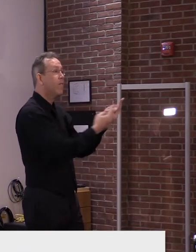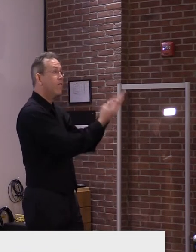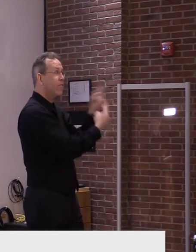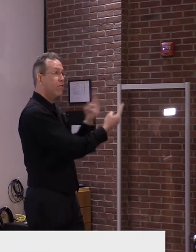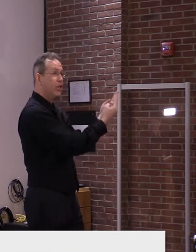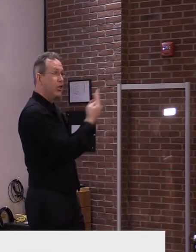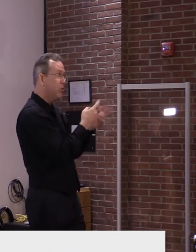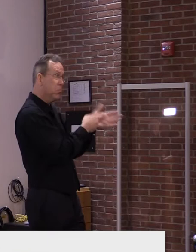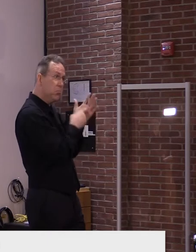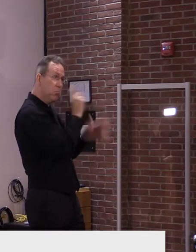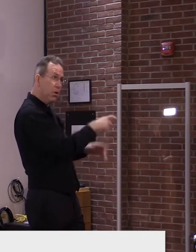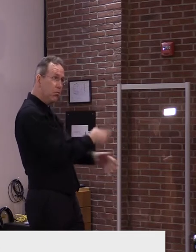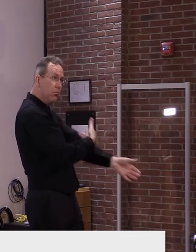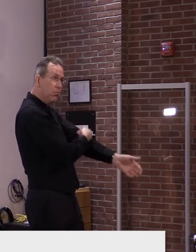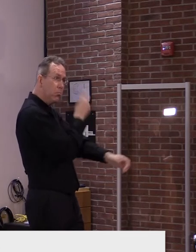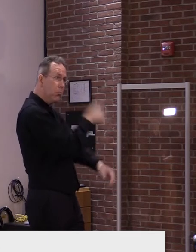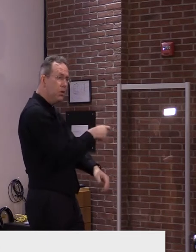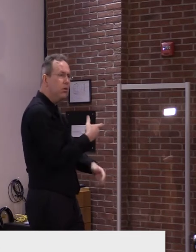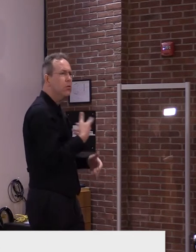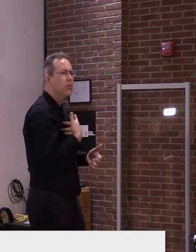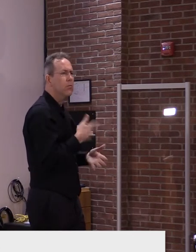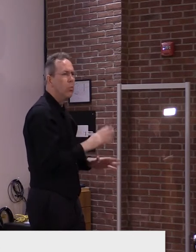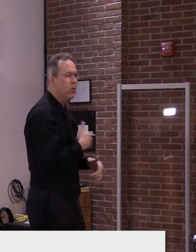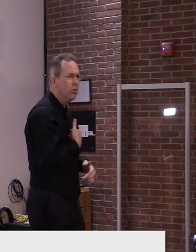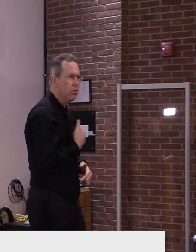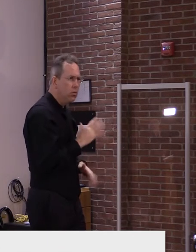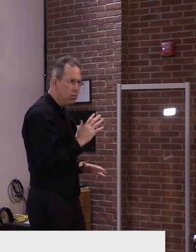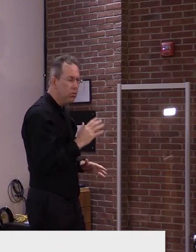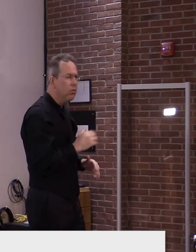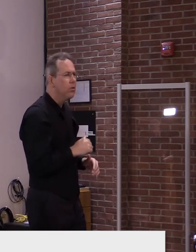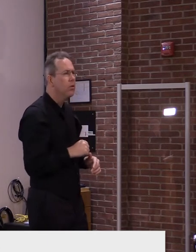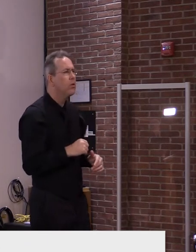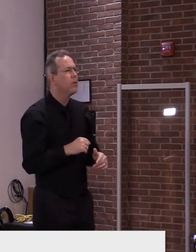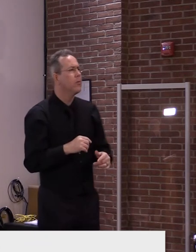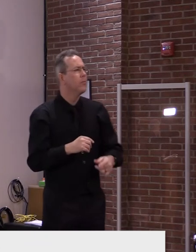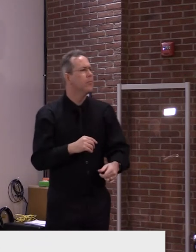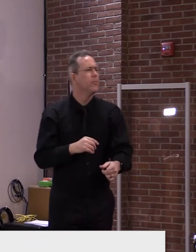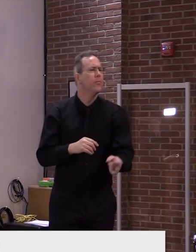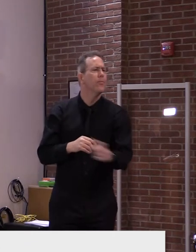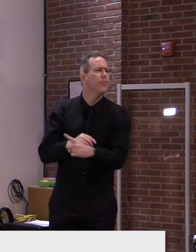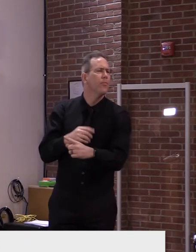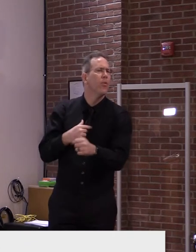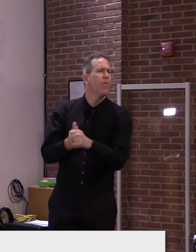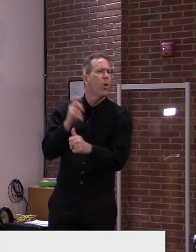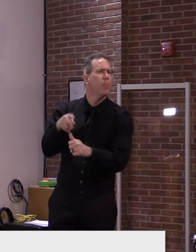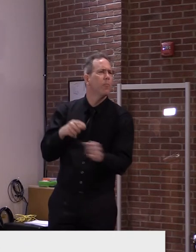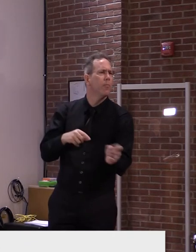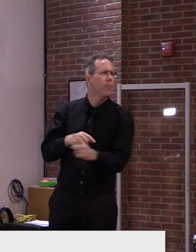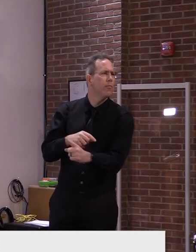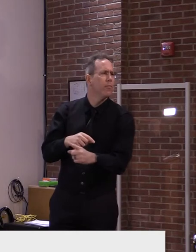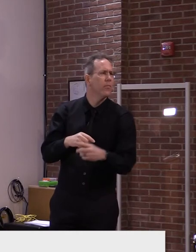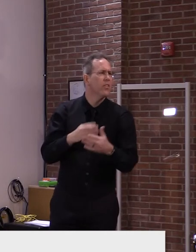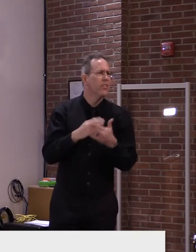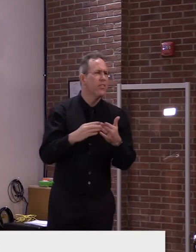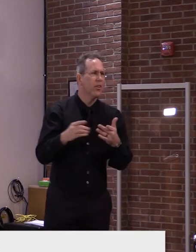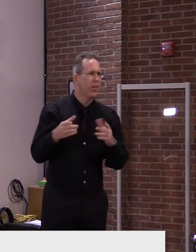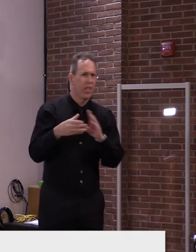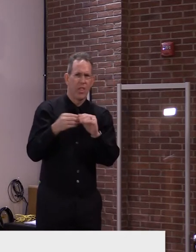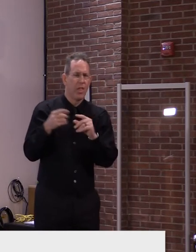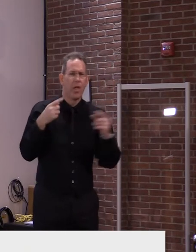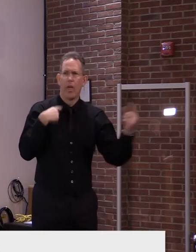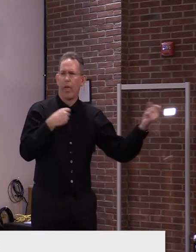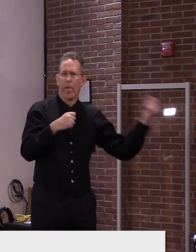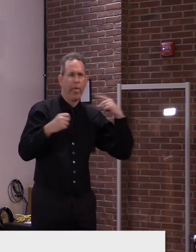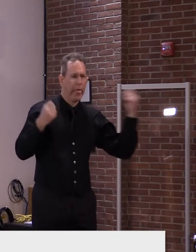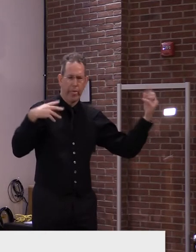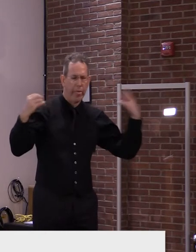Got it. I wanted to clarify because we did get a couple of emails after the questions were asked earlier, wanting us to clarify that. Okay. And the next question I had on that front